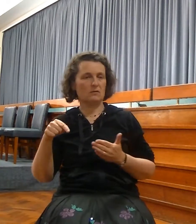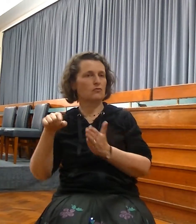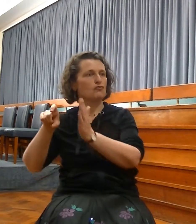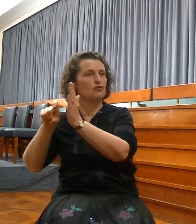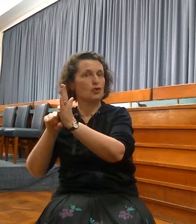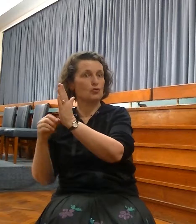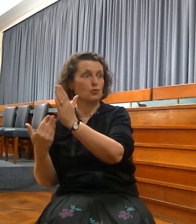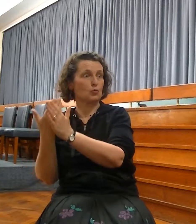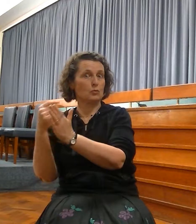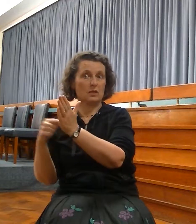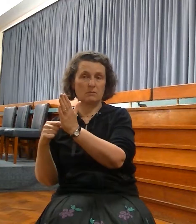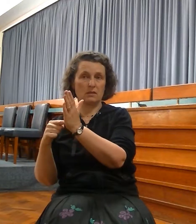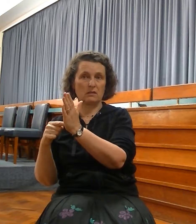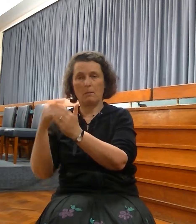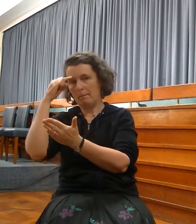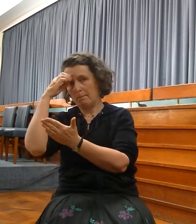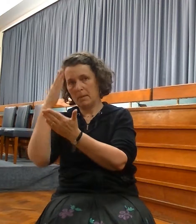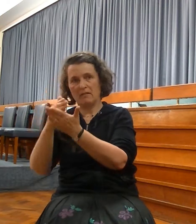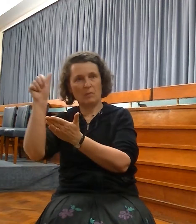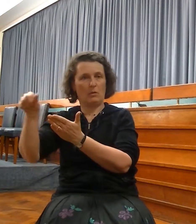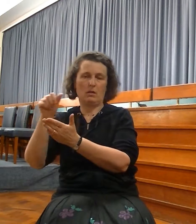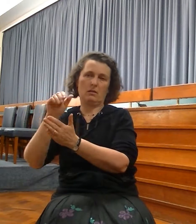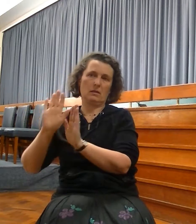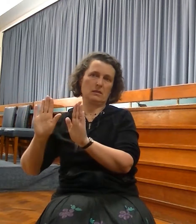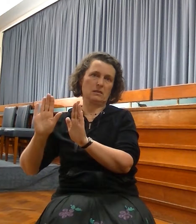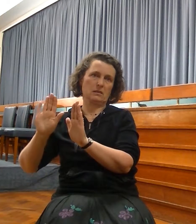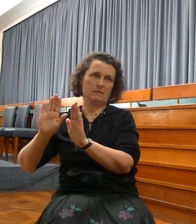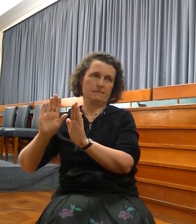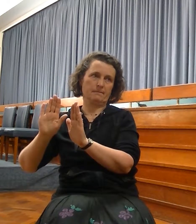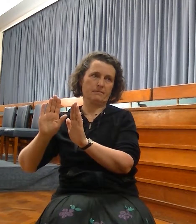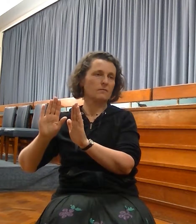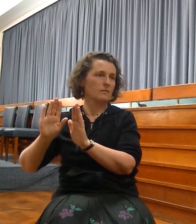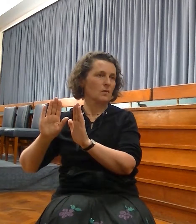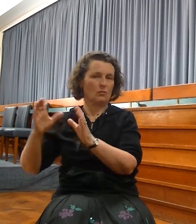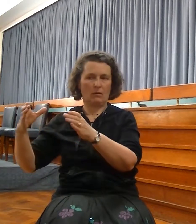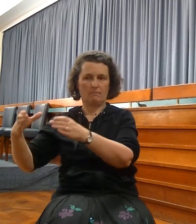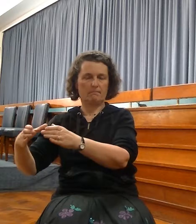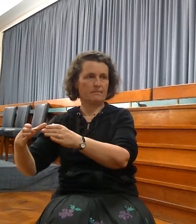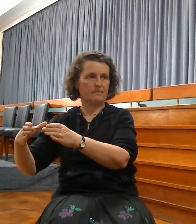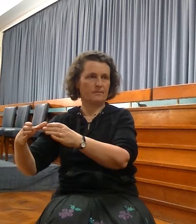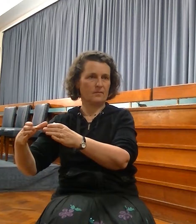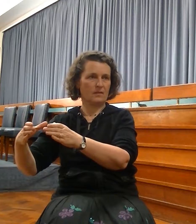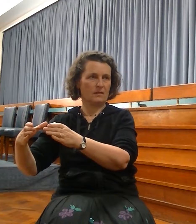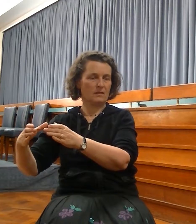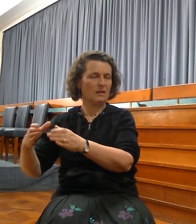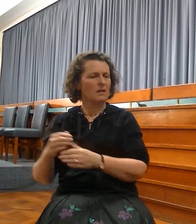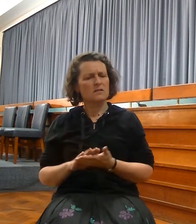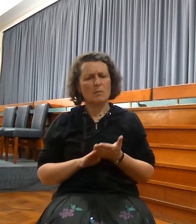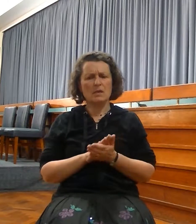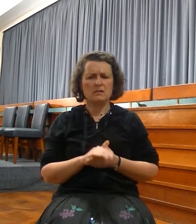no more every man his neighbor and every man his brother, saying, Know the Lord, for they